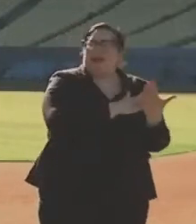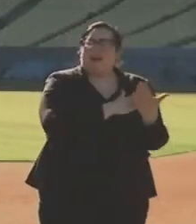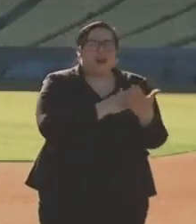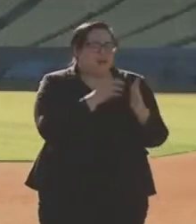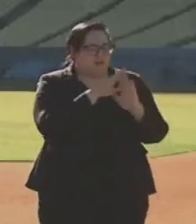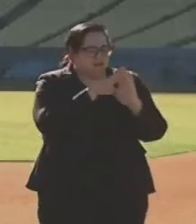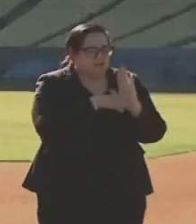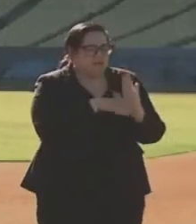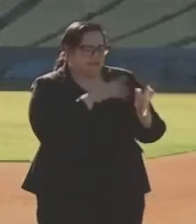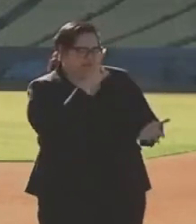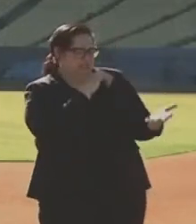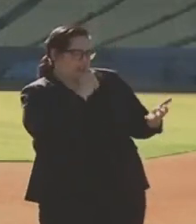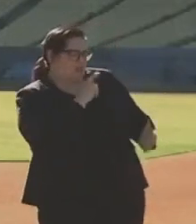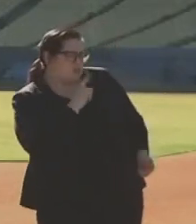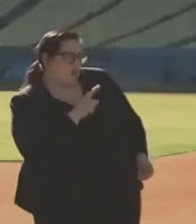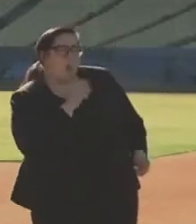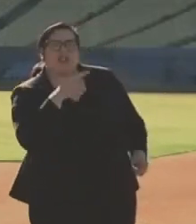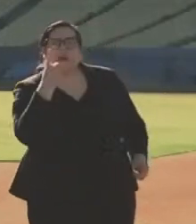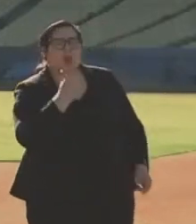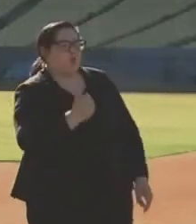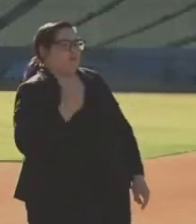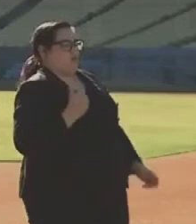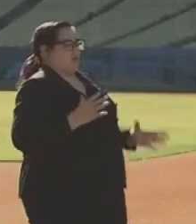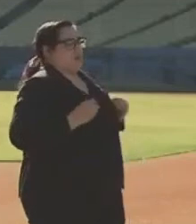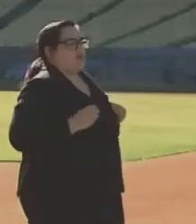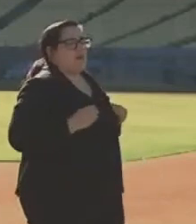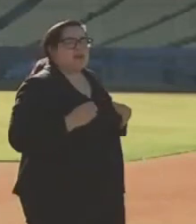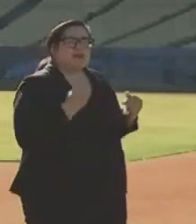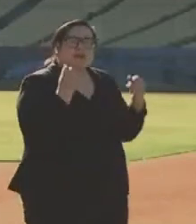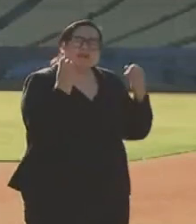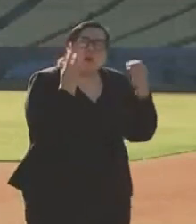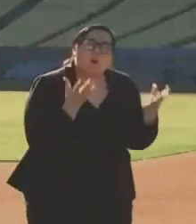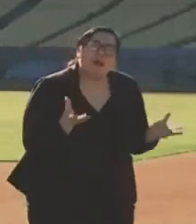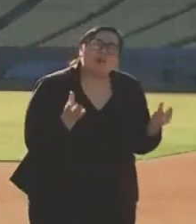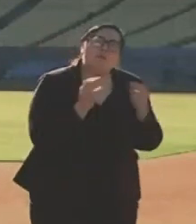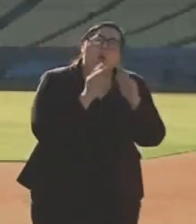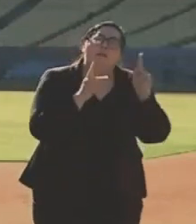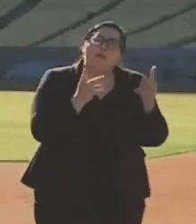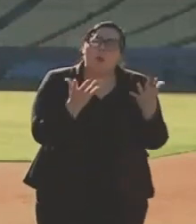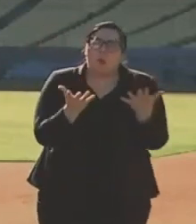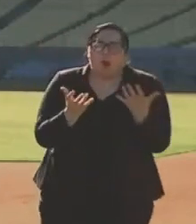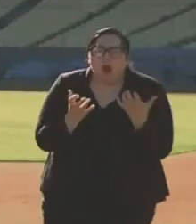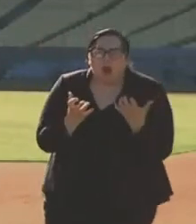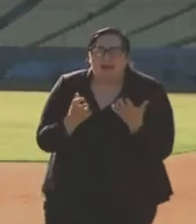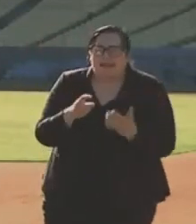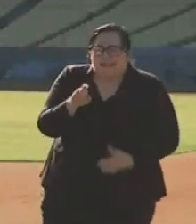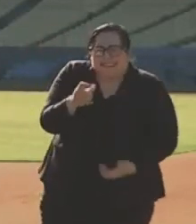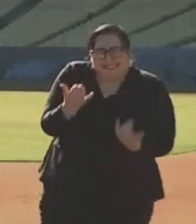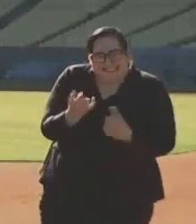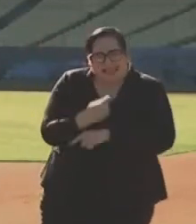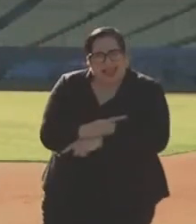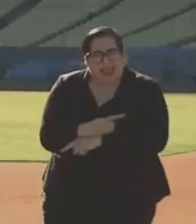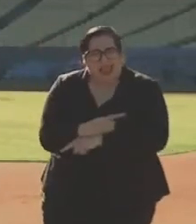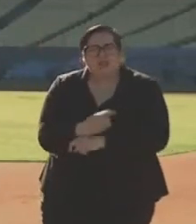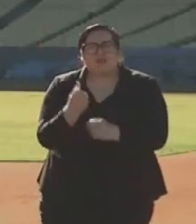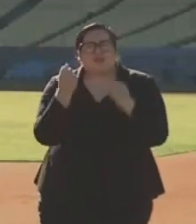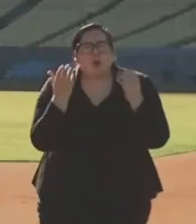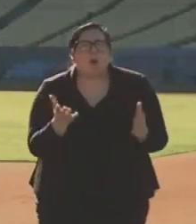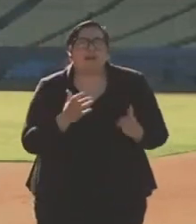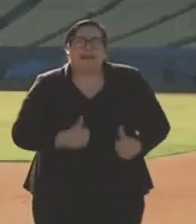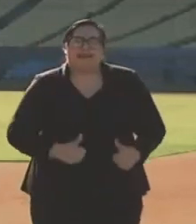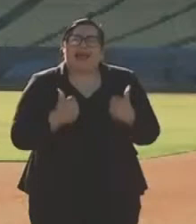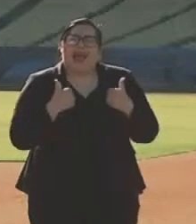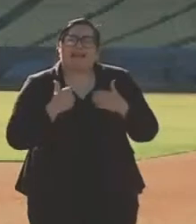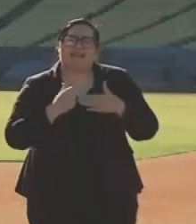simply because somebody refuses to take it. There are so many more folks that want it and need it today. There are so many